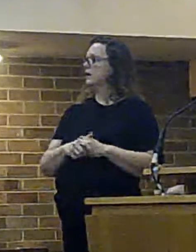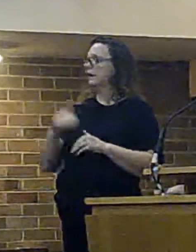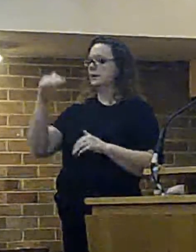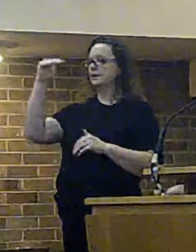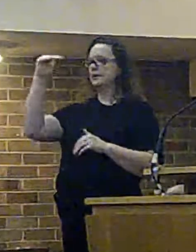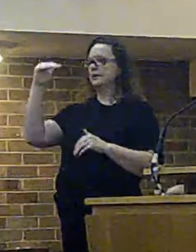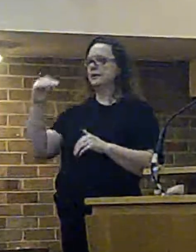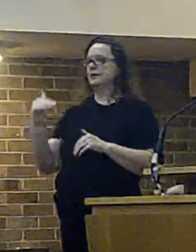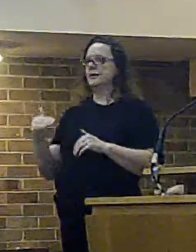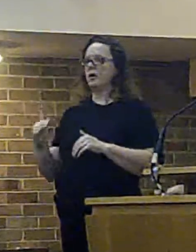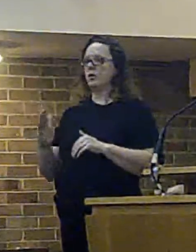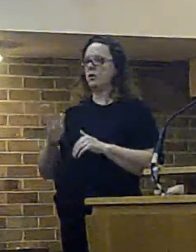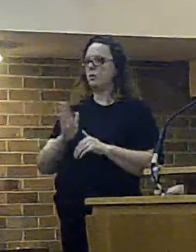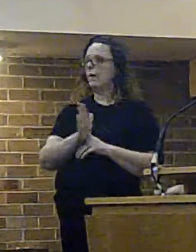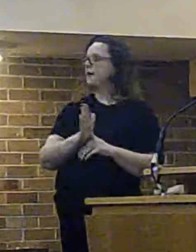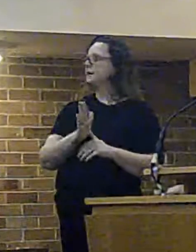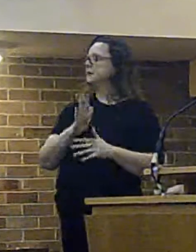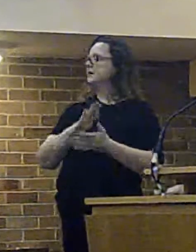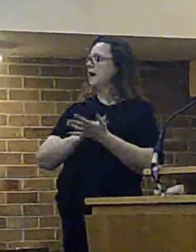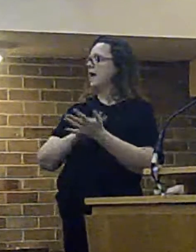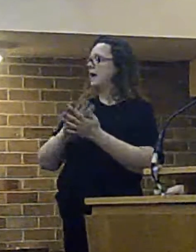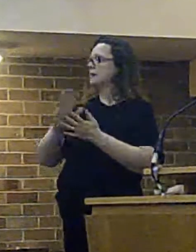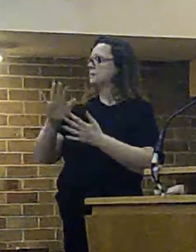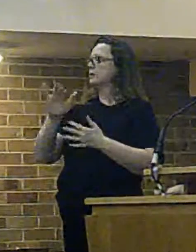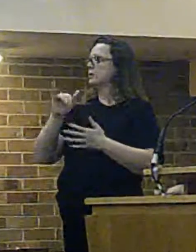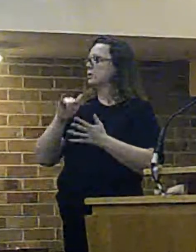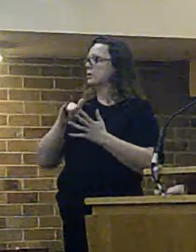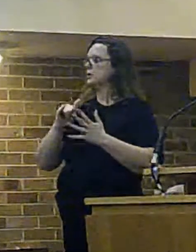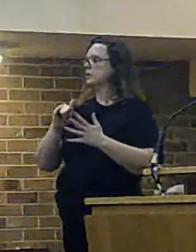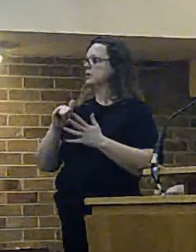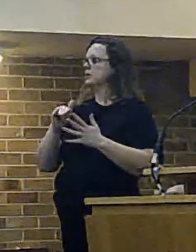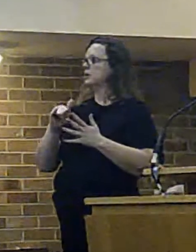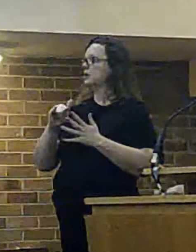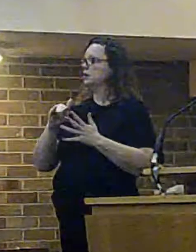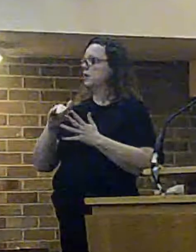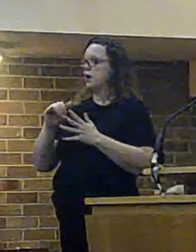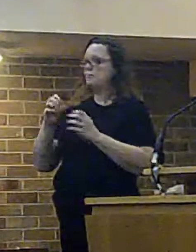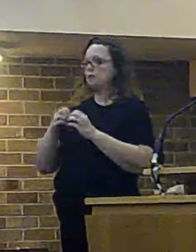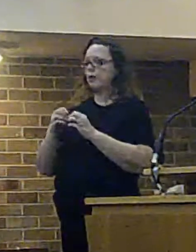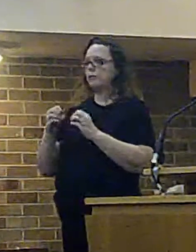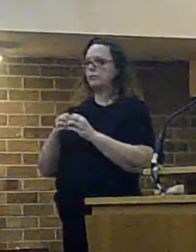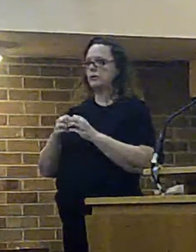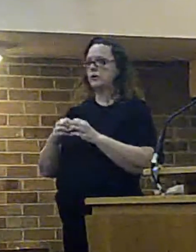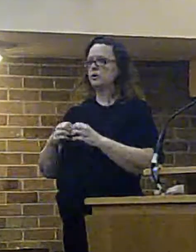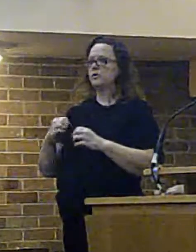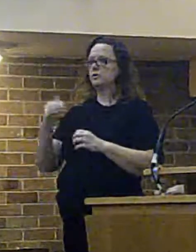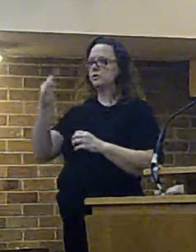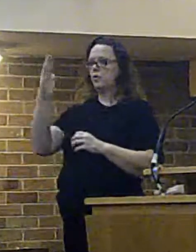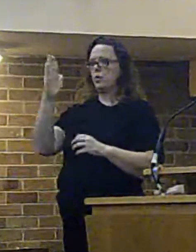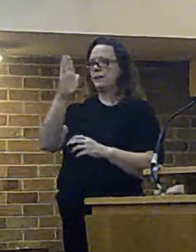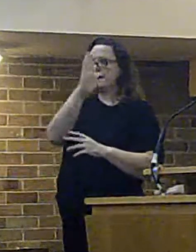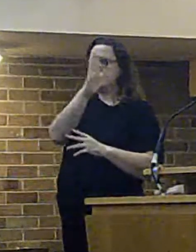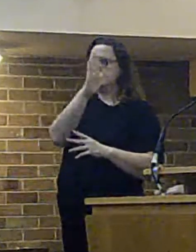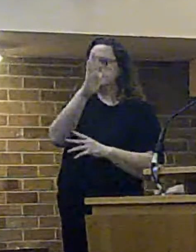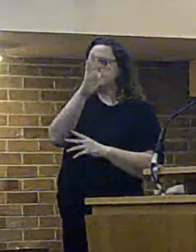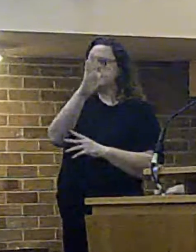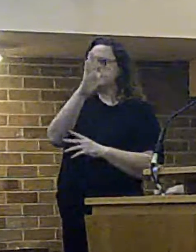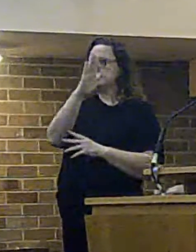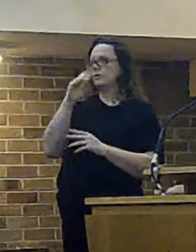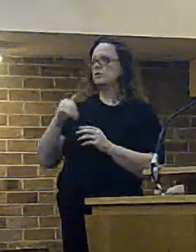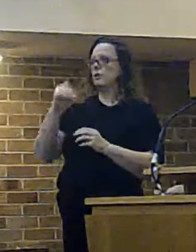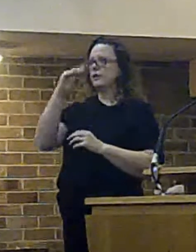southwest corner you've got hezville southeast as bromba northwest sorry northeast rather than is peckin head